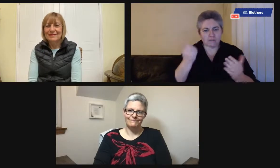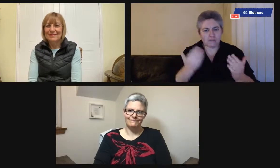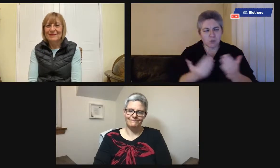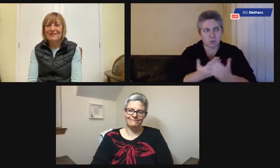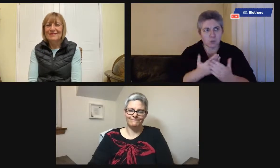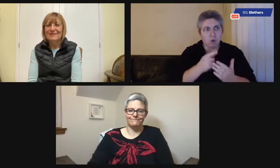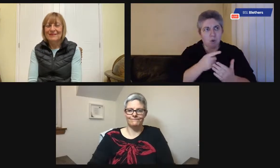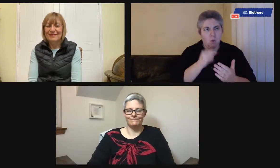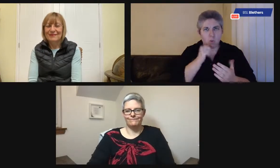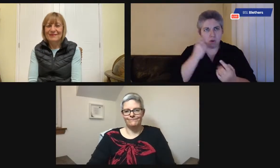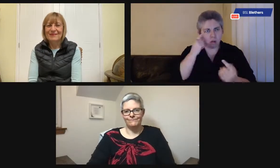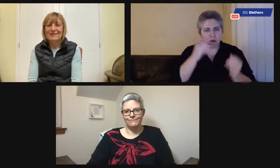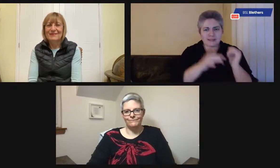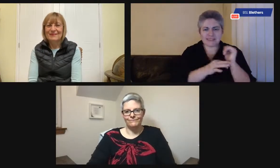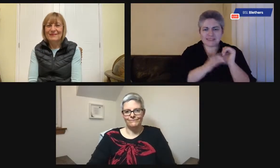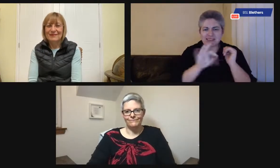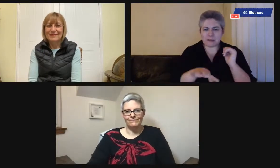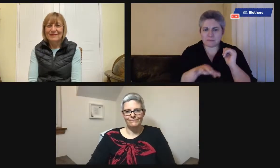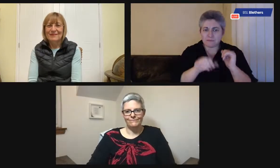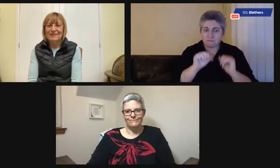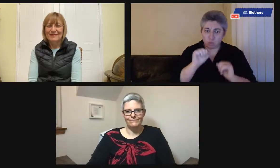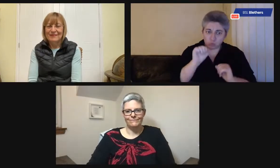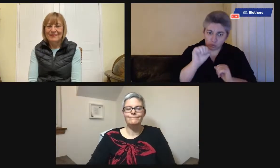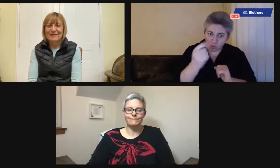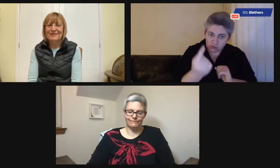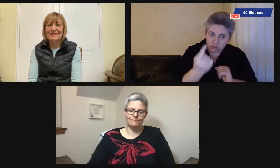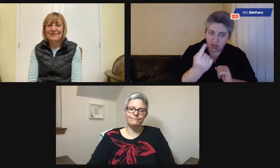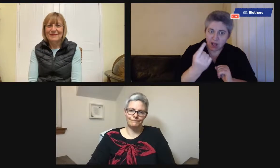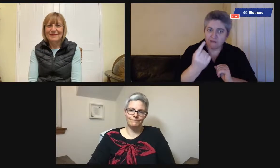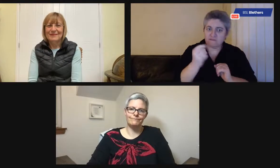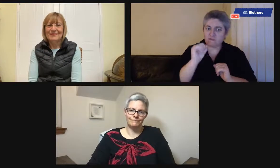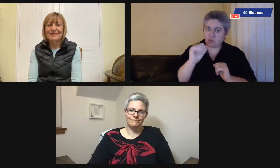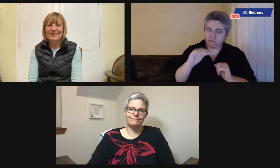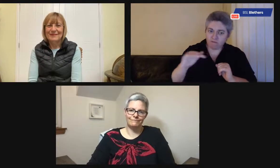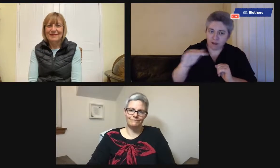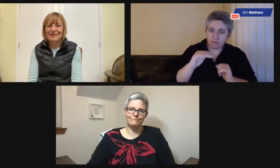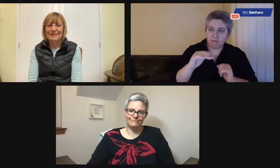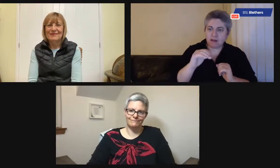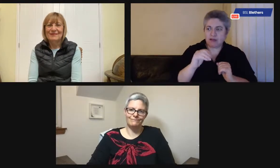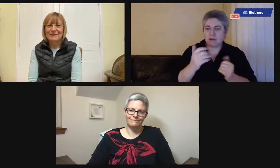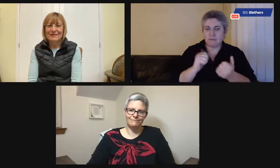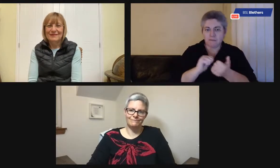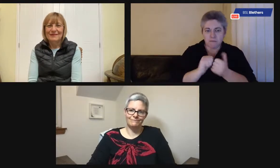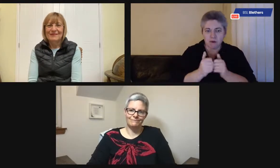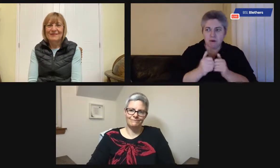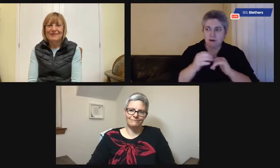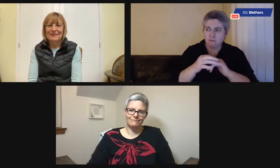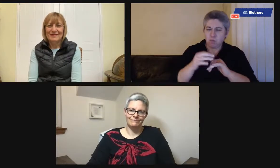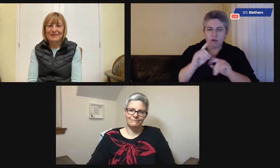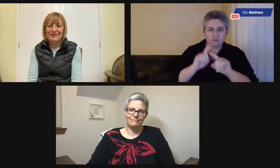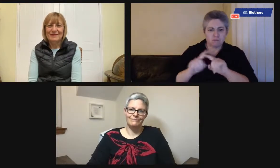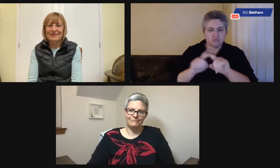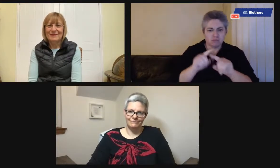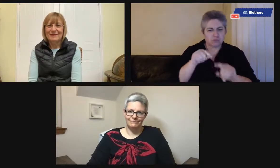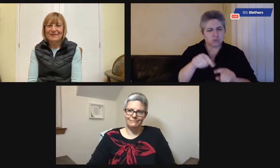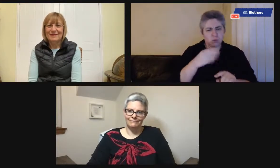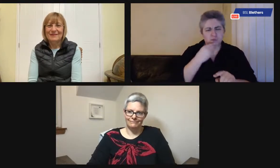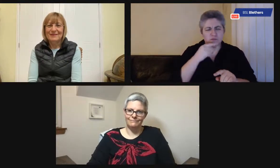watching this this evening. I hope you've learned something this evening. I hope we've given you some tips that you, your